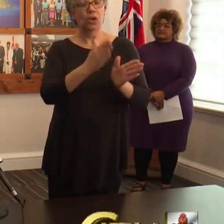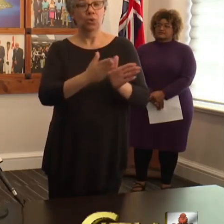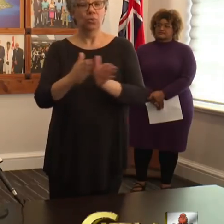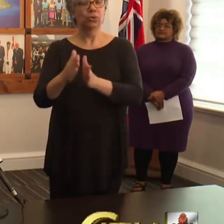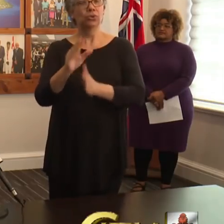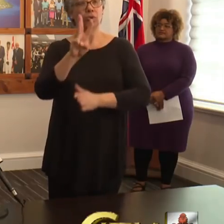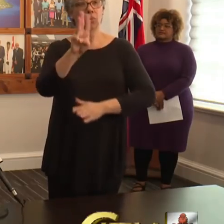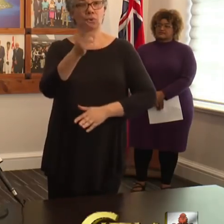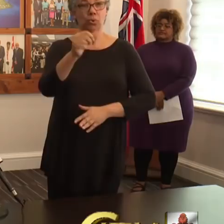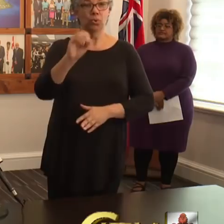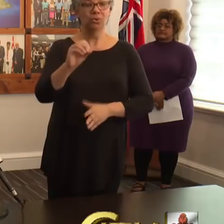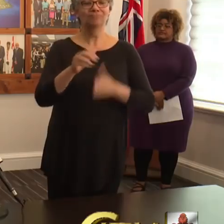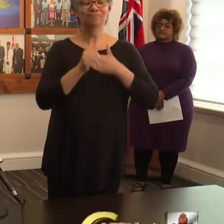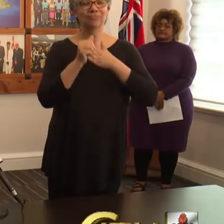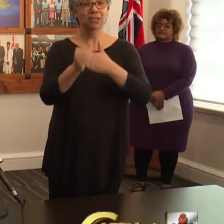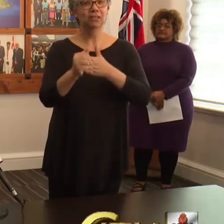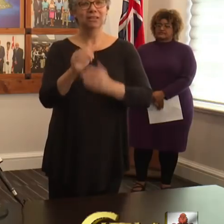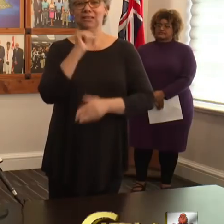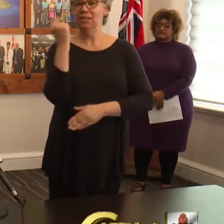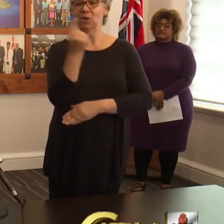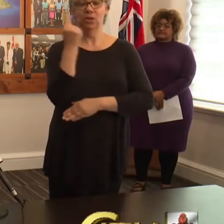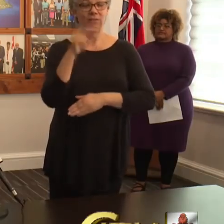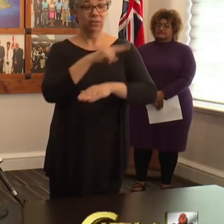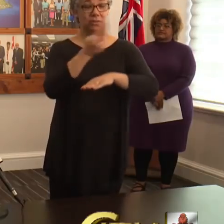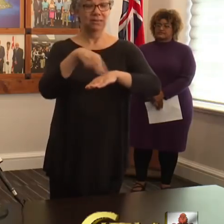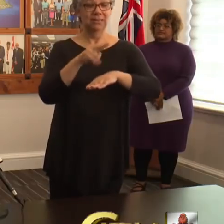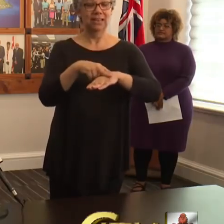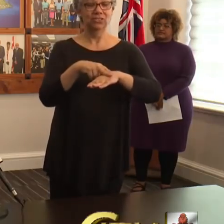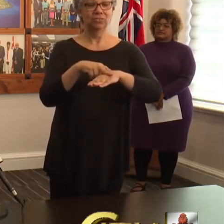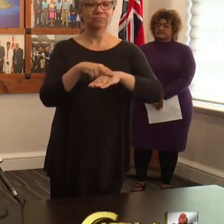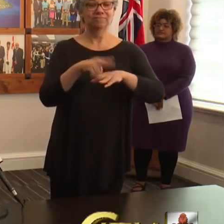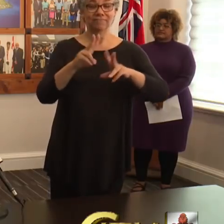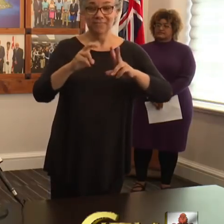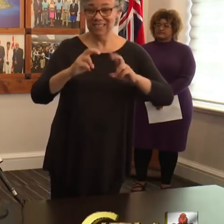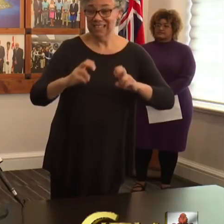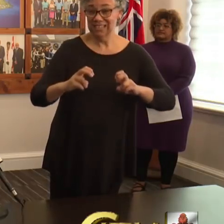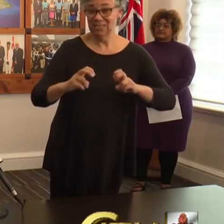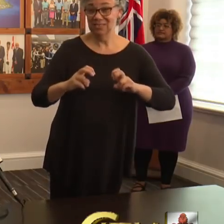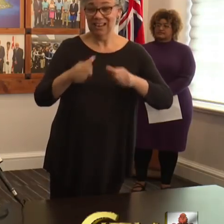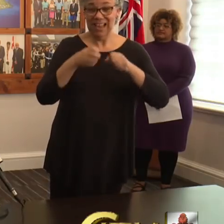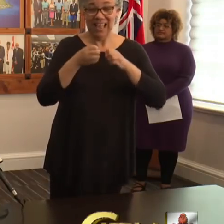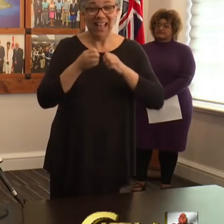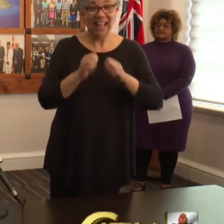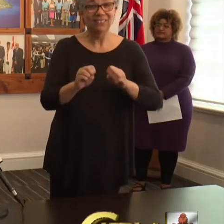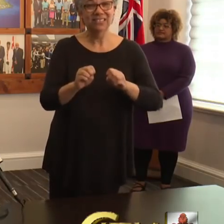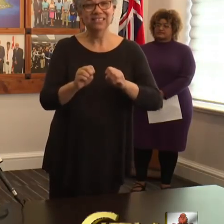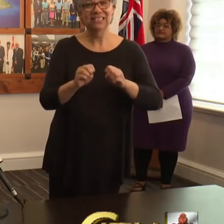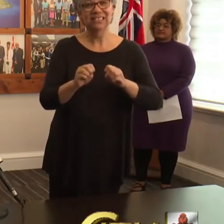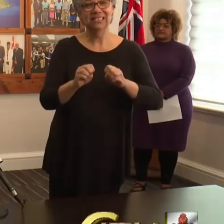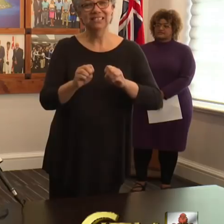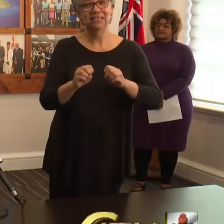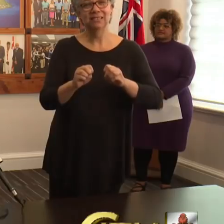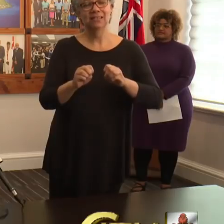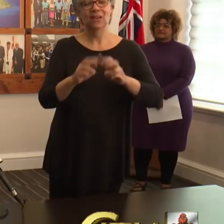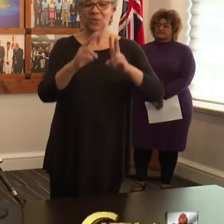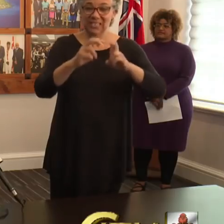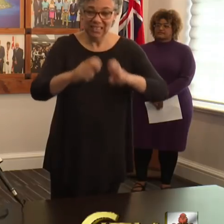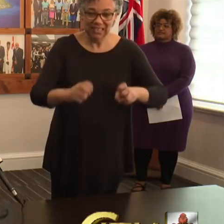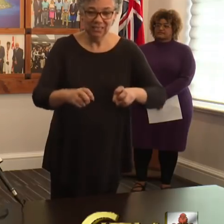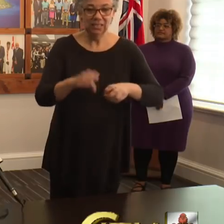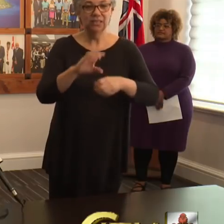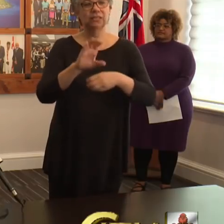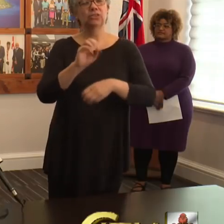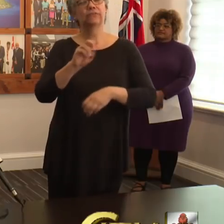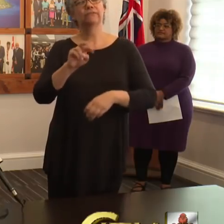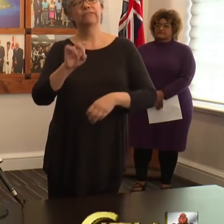And this is not only to assist the national diagnostic efforts of diagnosing the COVID